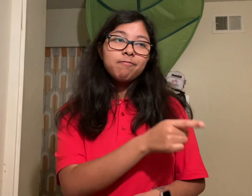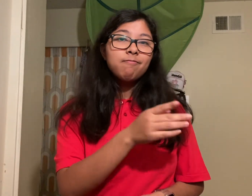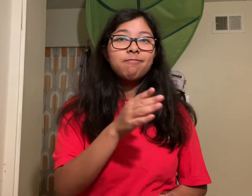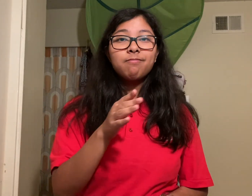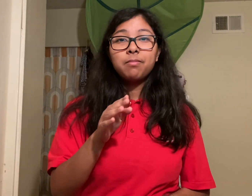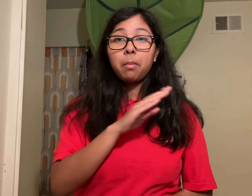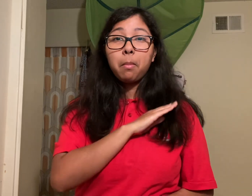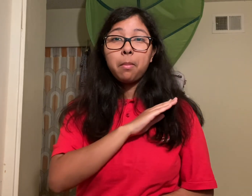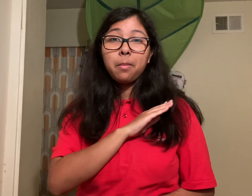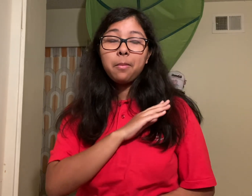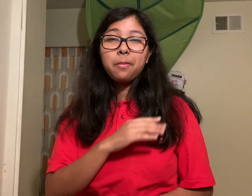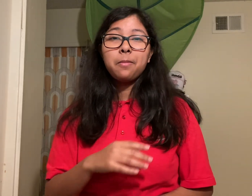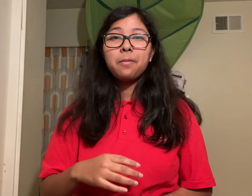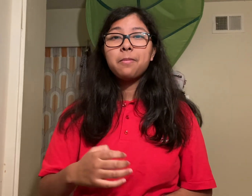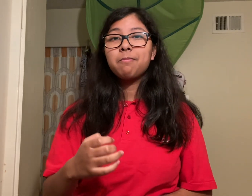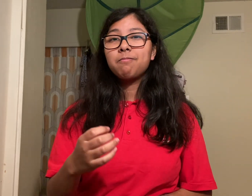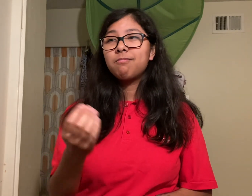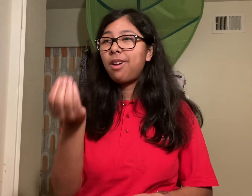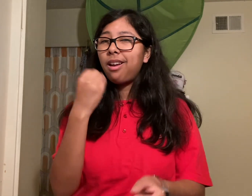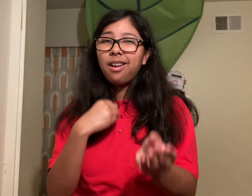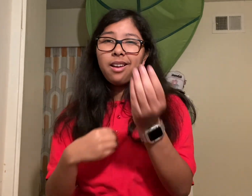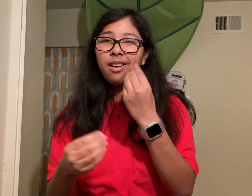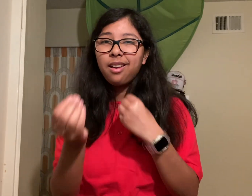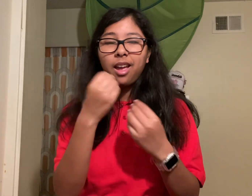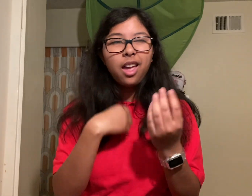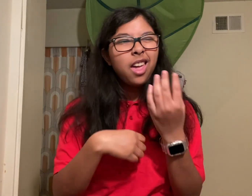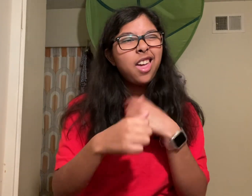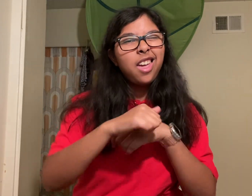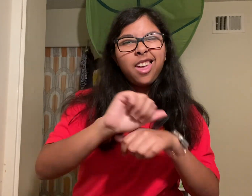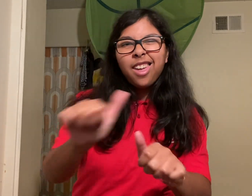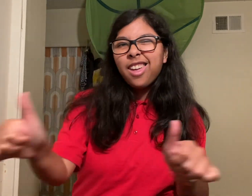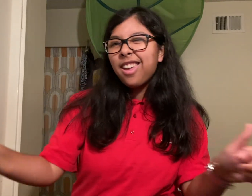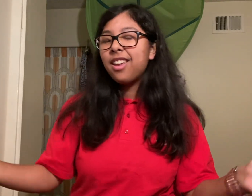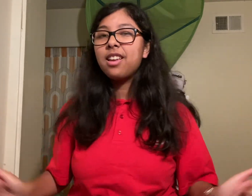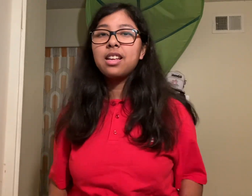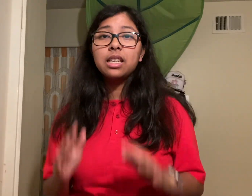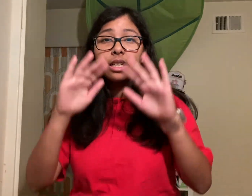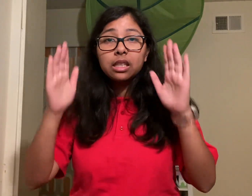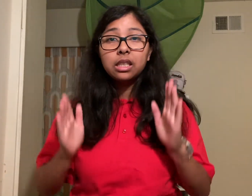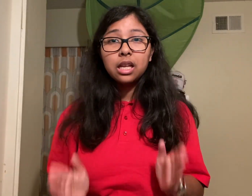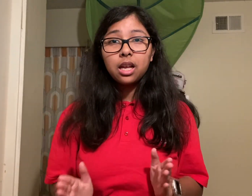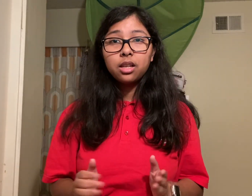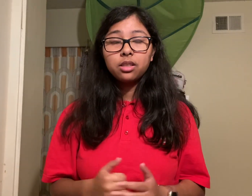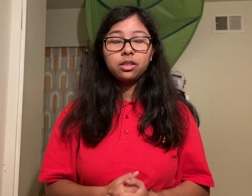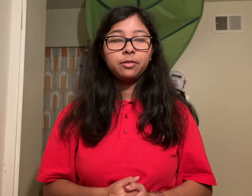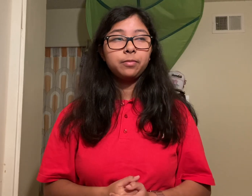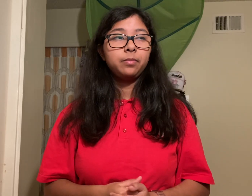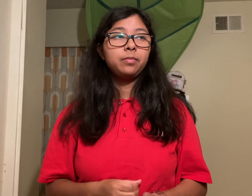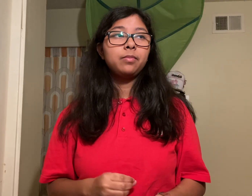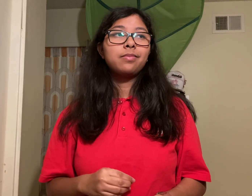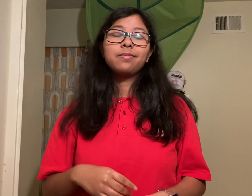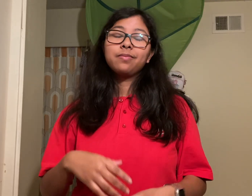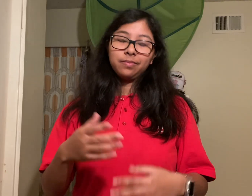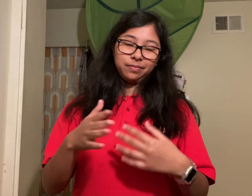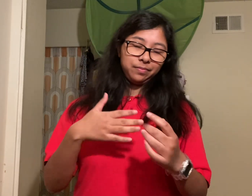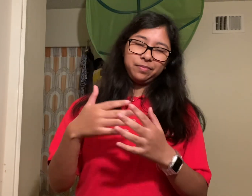get her snout on can you imagine the mess that she made anyway after she was very very full